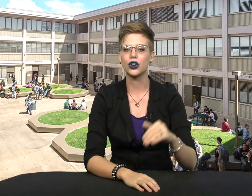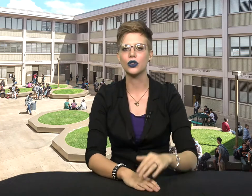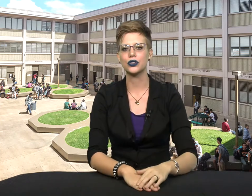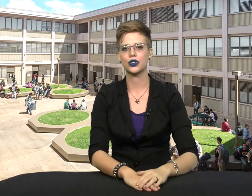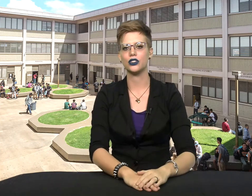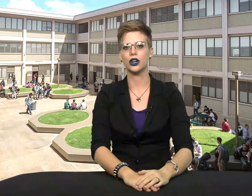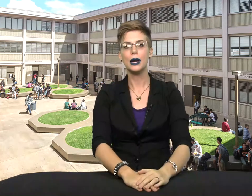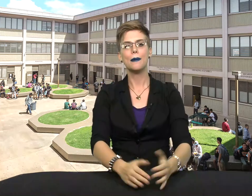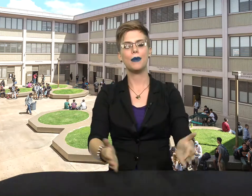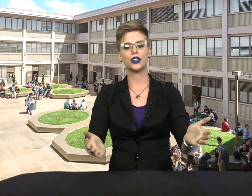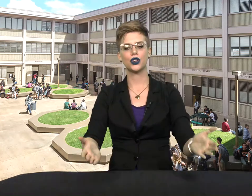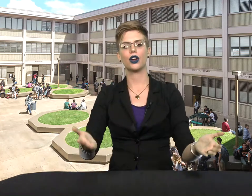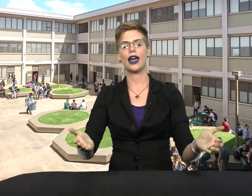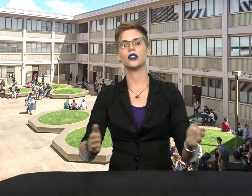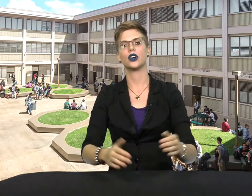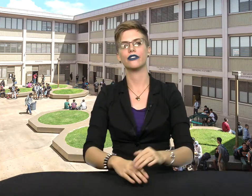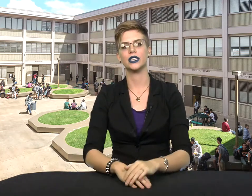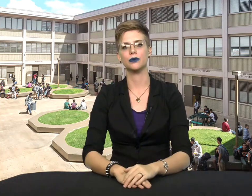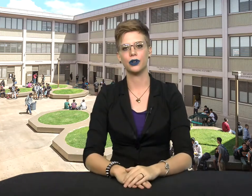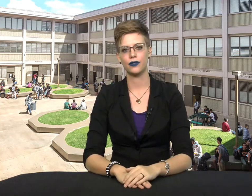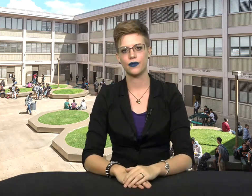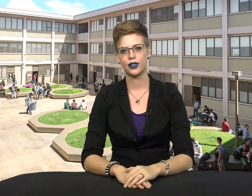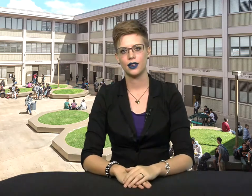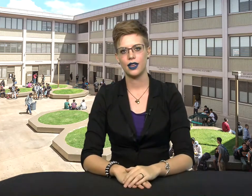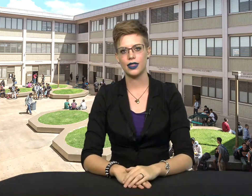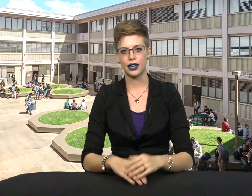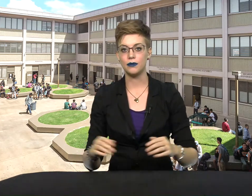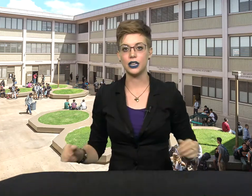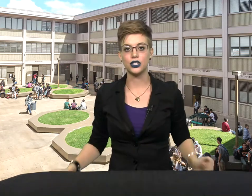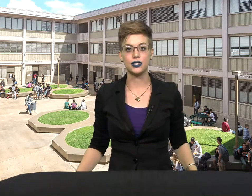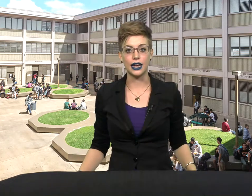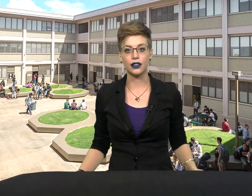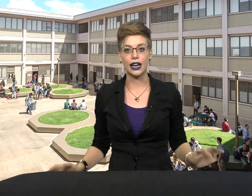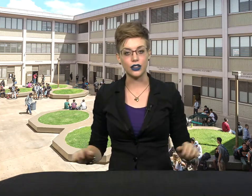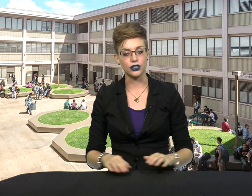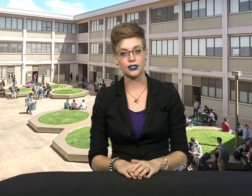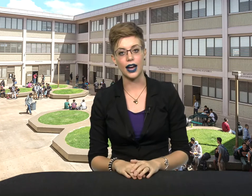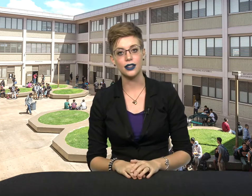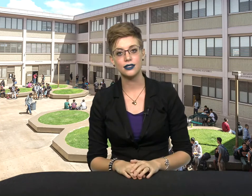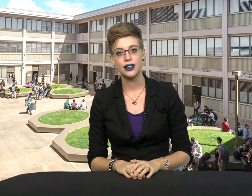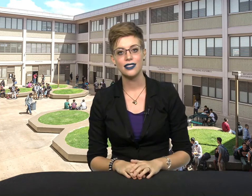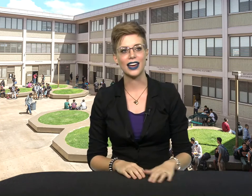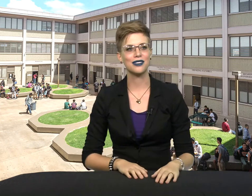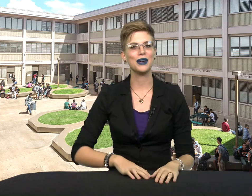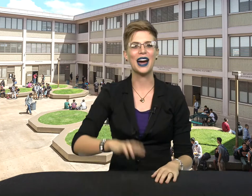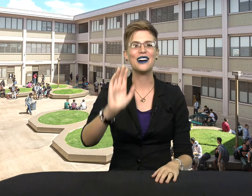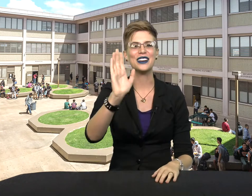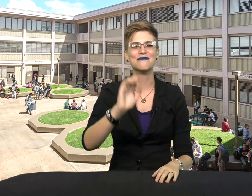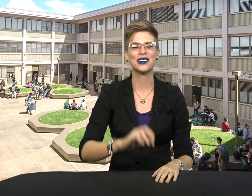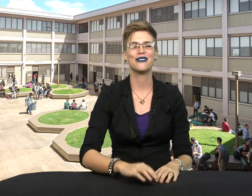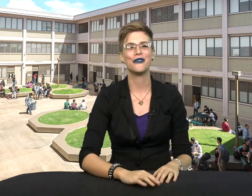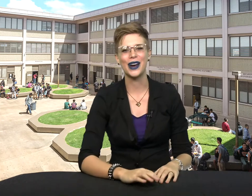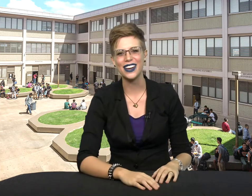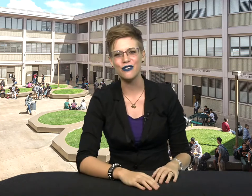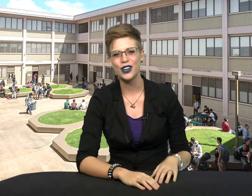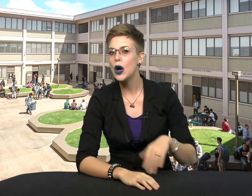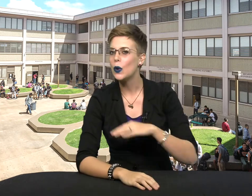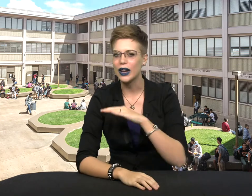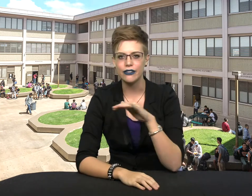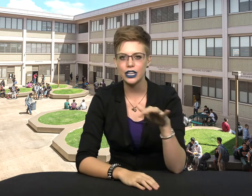total stranger, make sure your hands are visible. That can be just dangling at your sides. That can be out in a brief wave. Whatever you